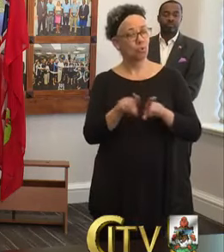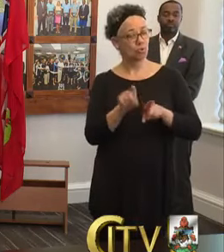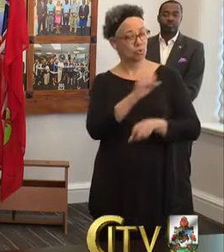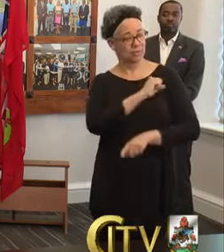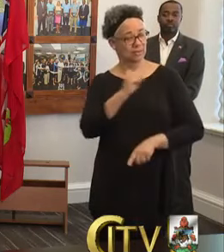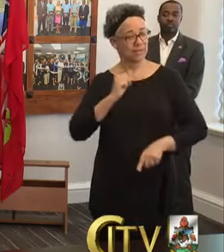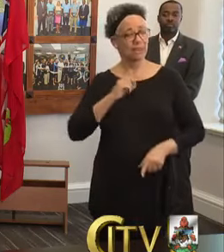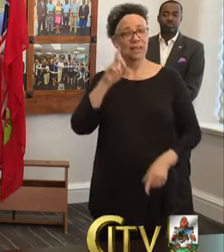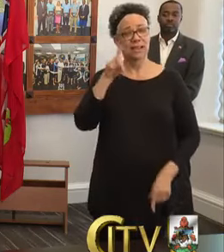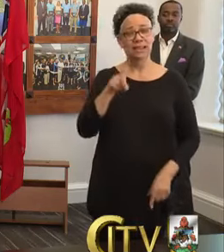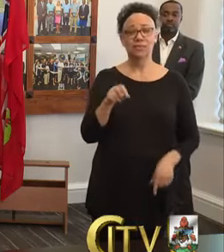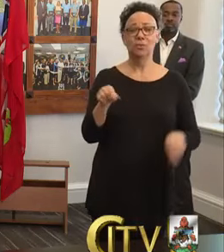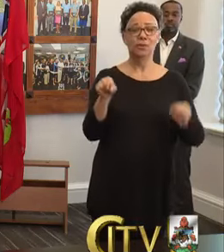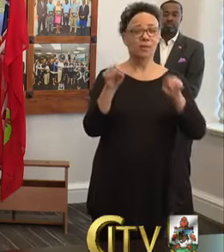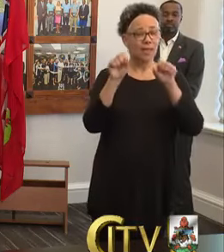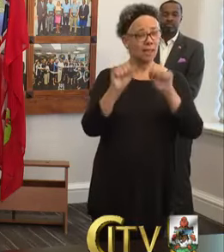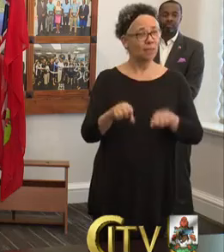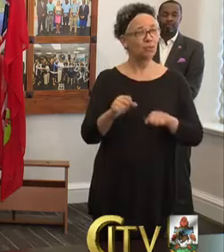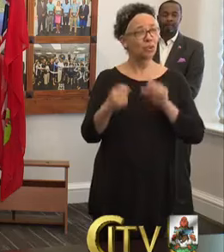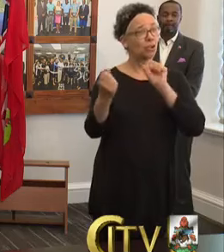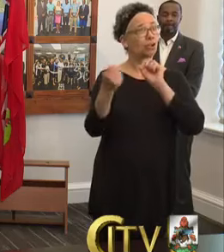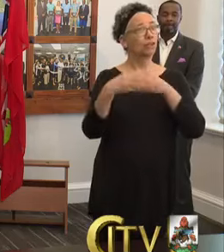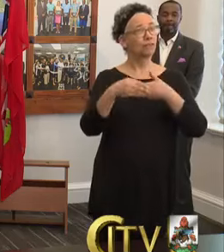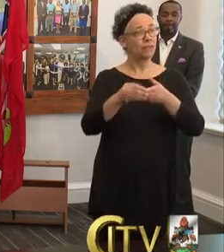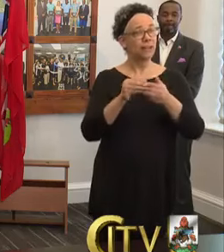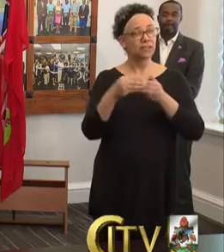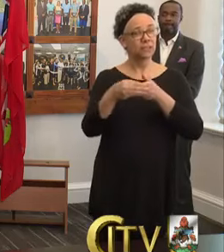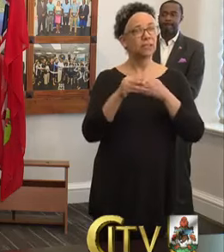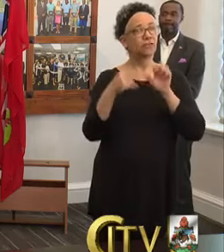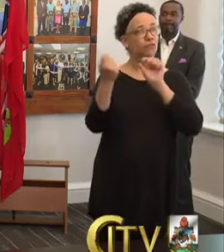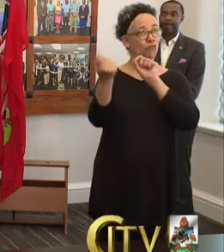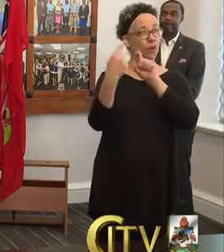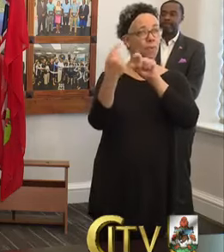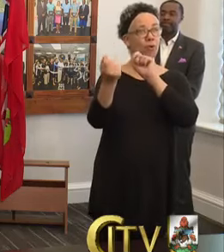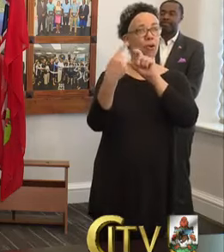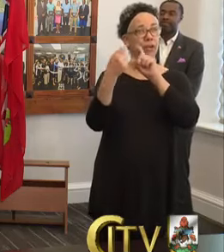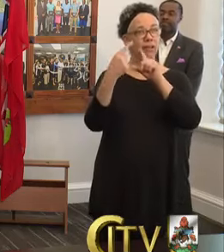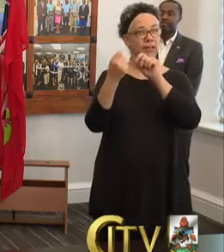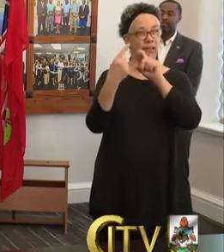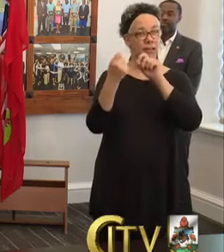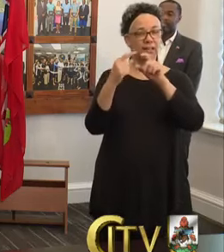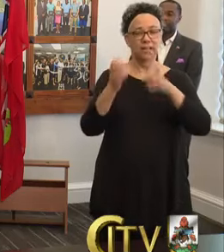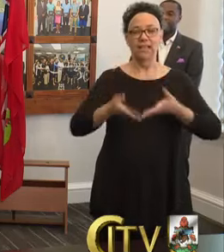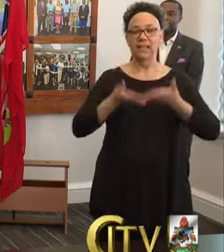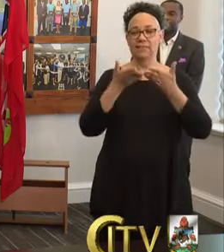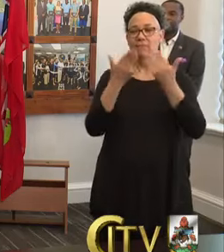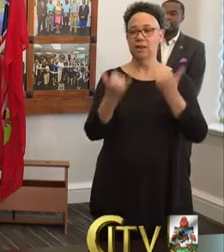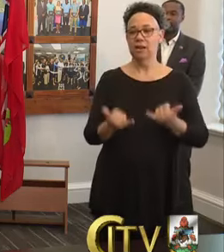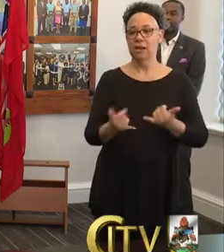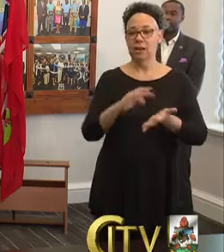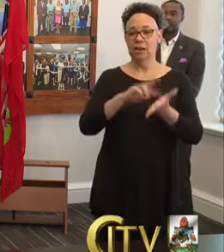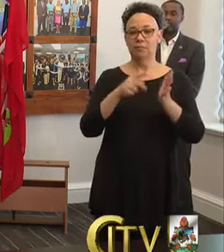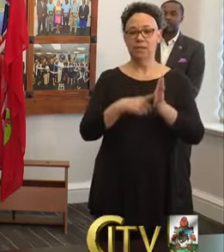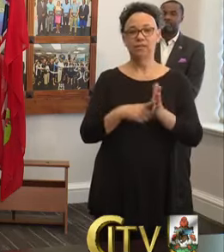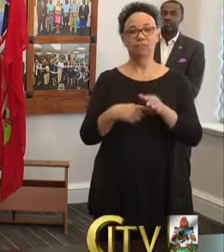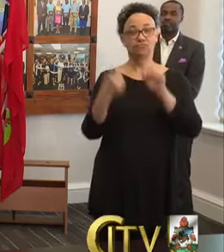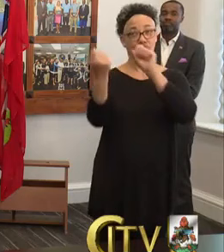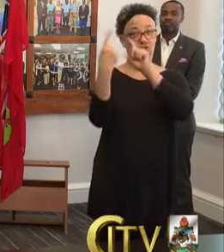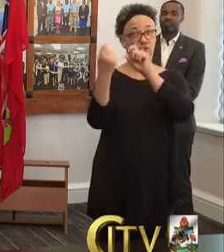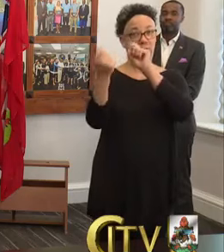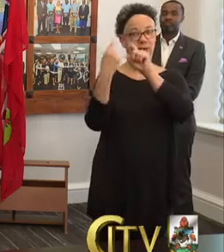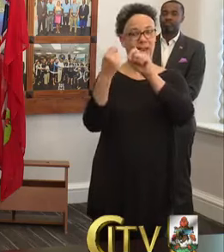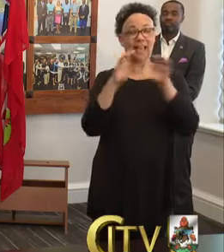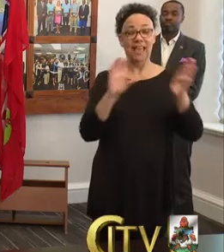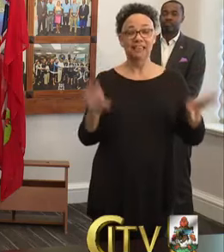to provide the remote learning activities for which they are equipped to execute at this time. This means the remote learning activities for students vary